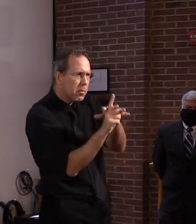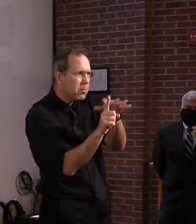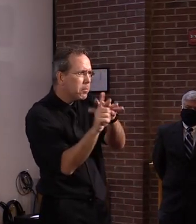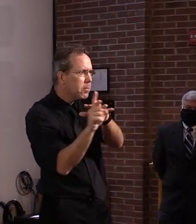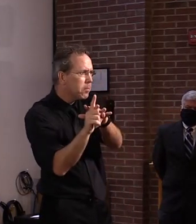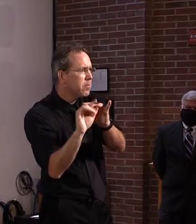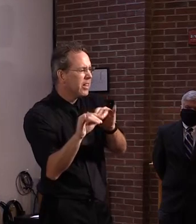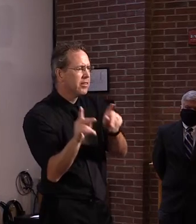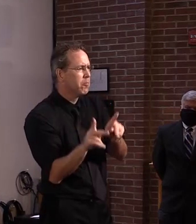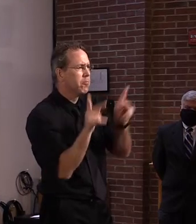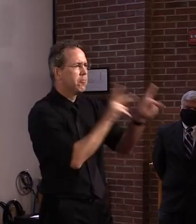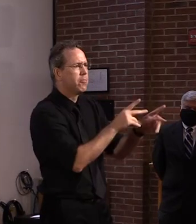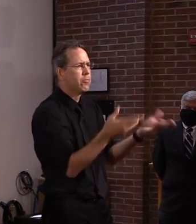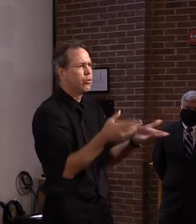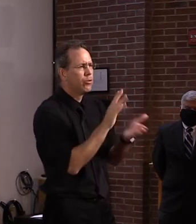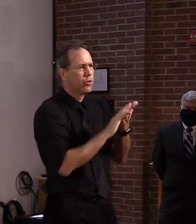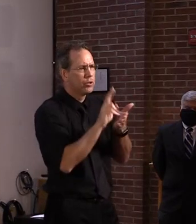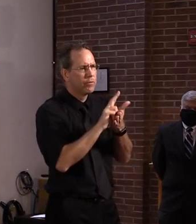Uh, thank you.